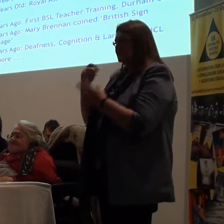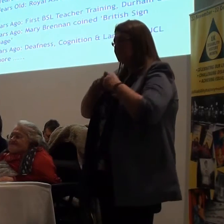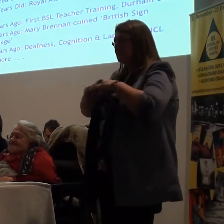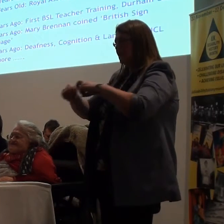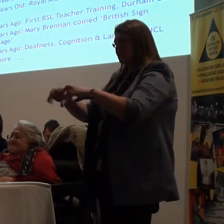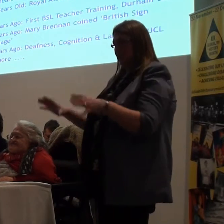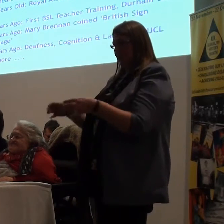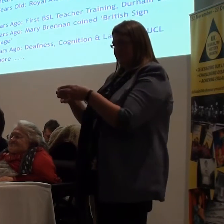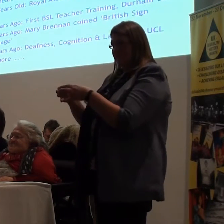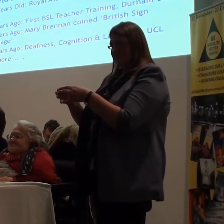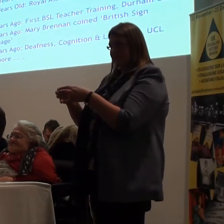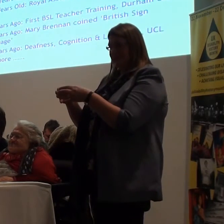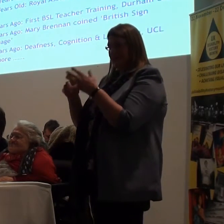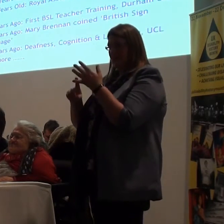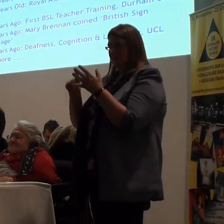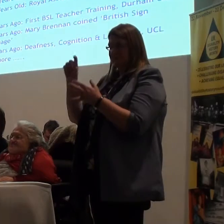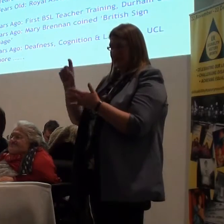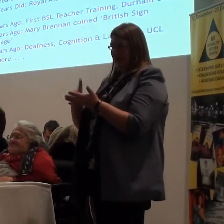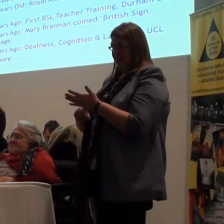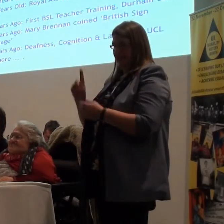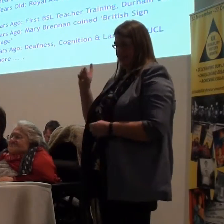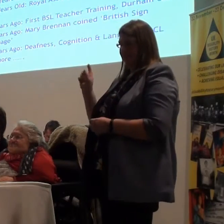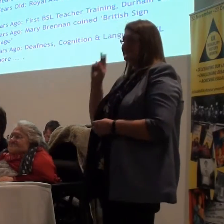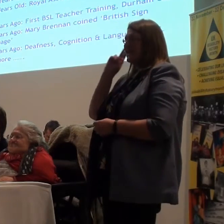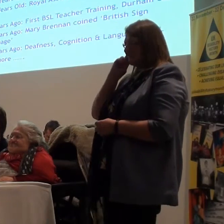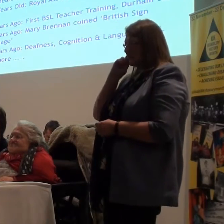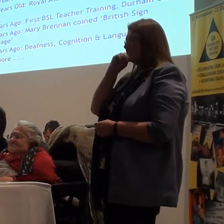We've got excellent research unit at UCL.